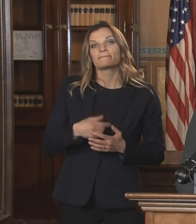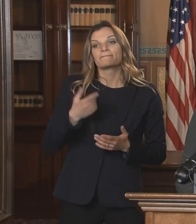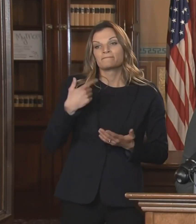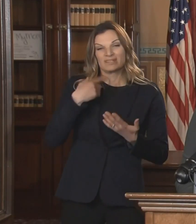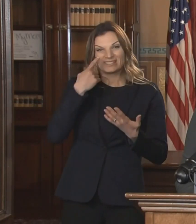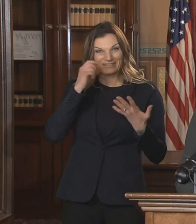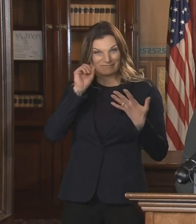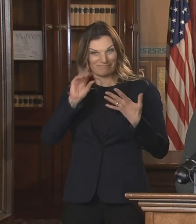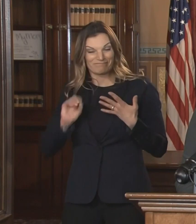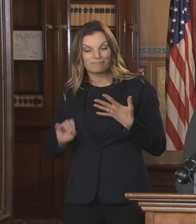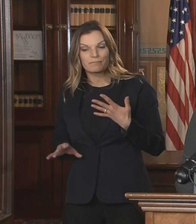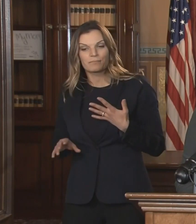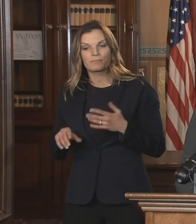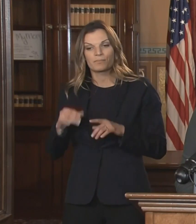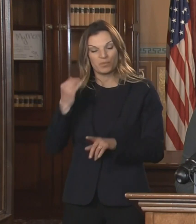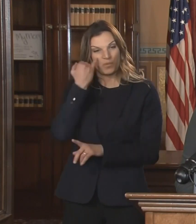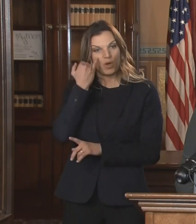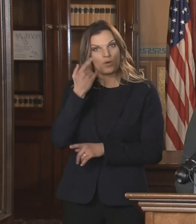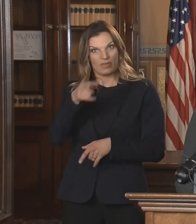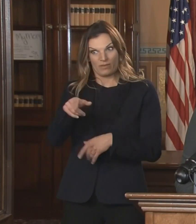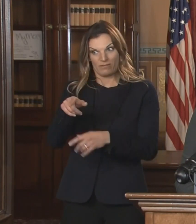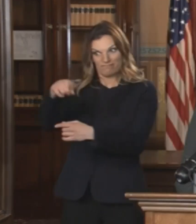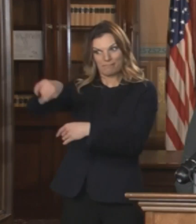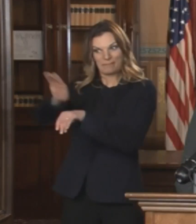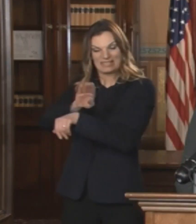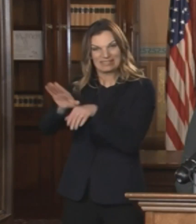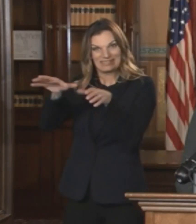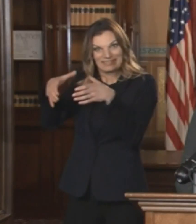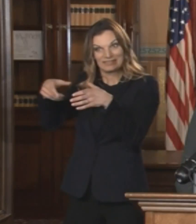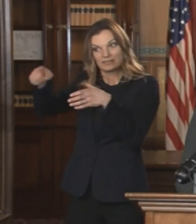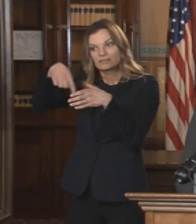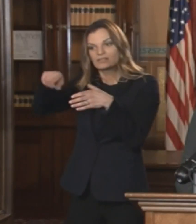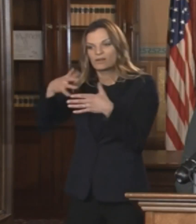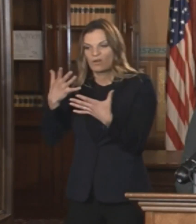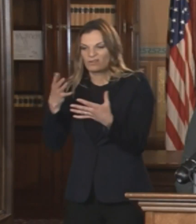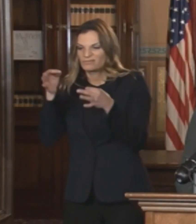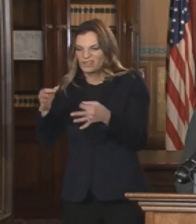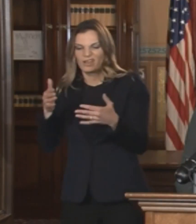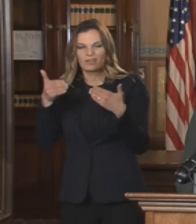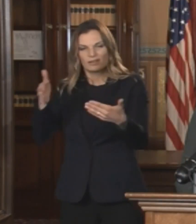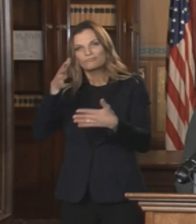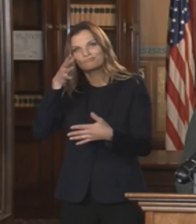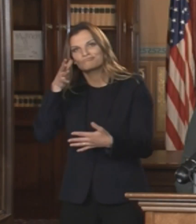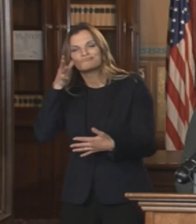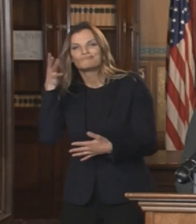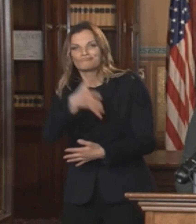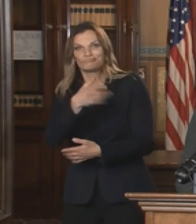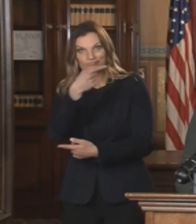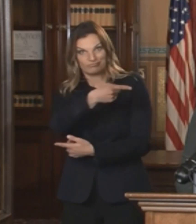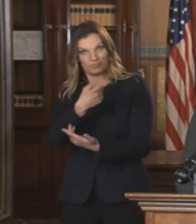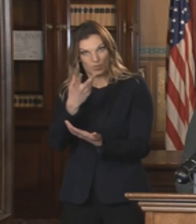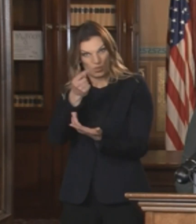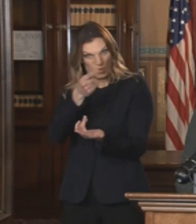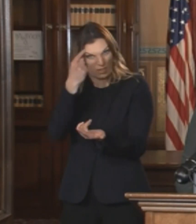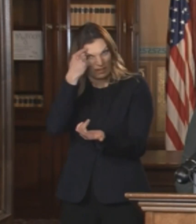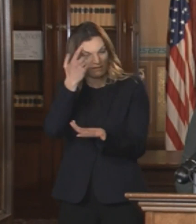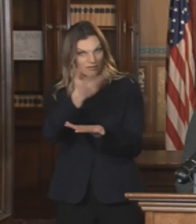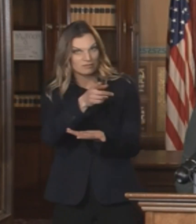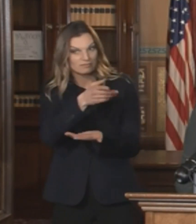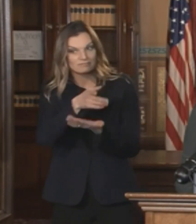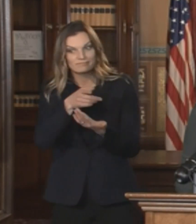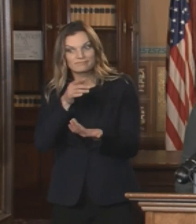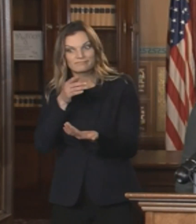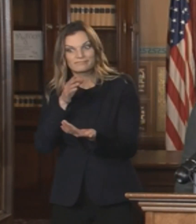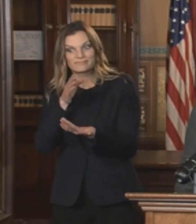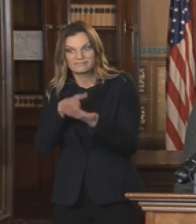taking a stand and defying you and the state orders, what's your reaction to that? They tell me that, uh, restaurants just to the south